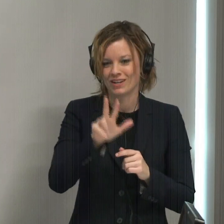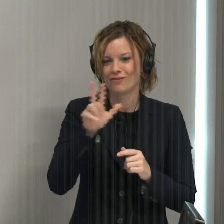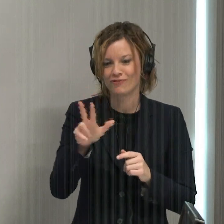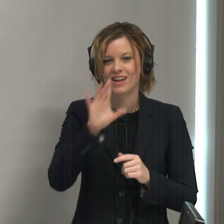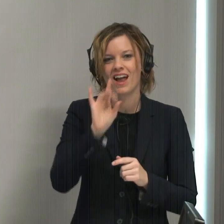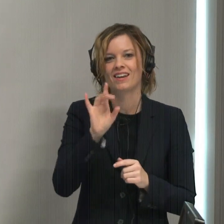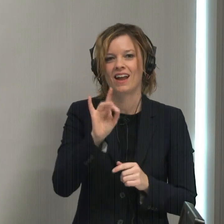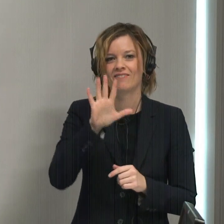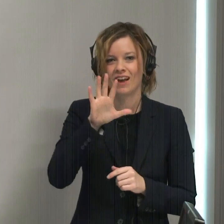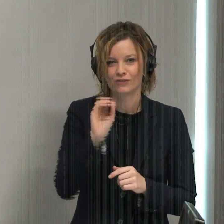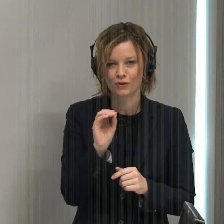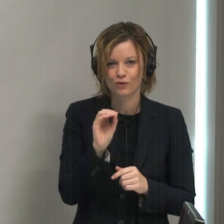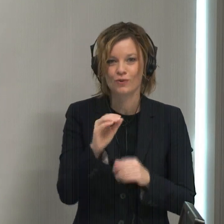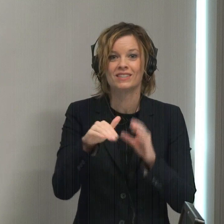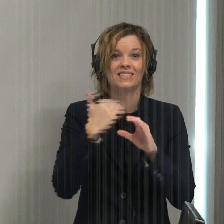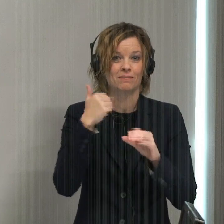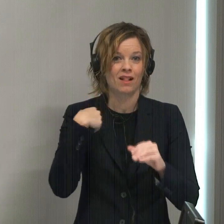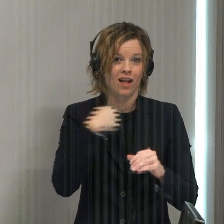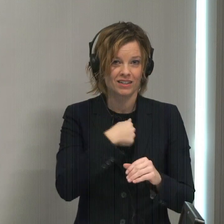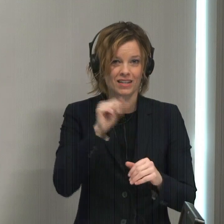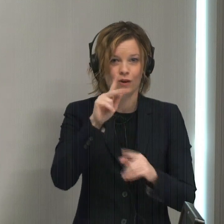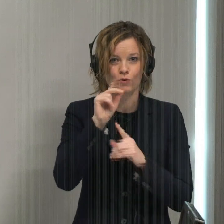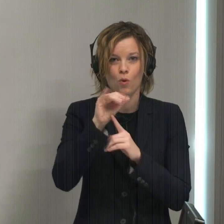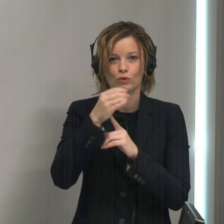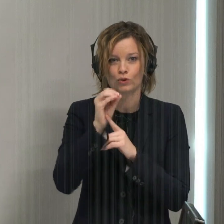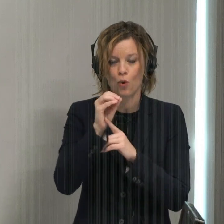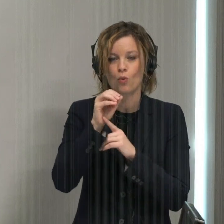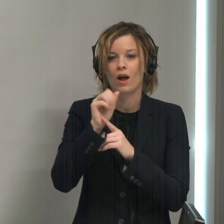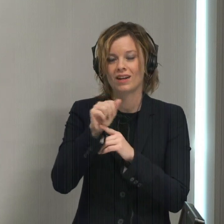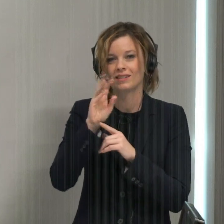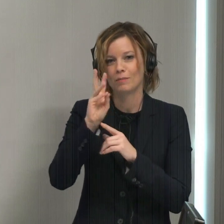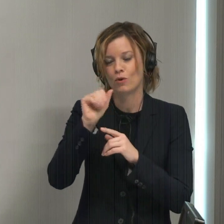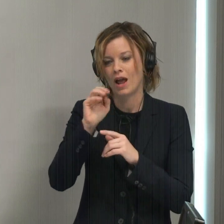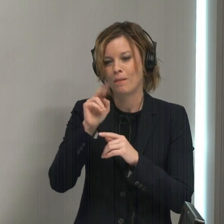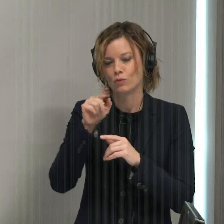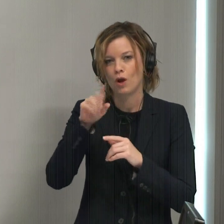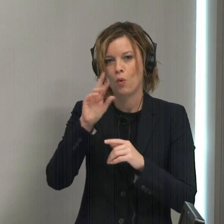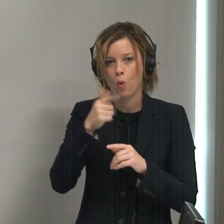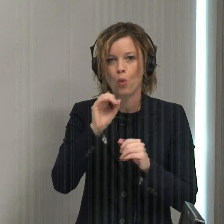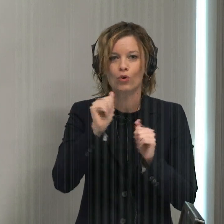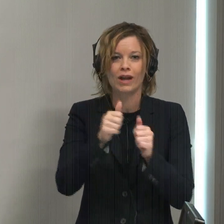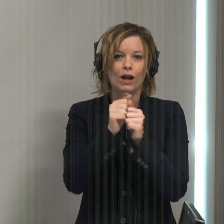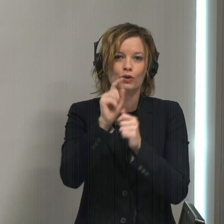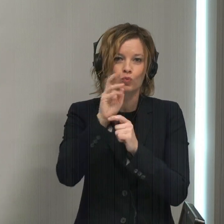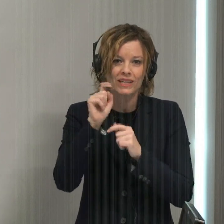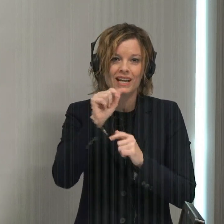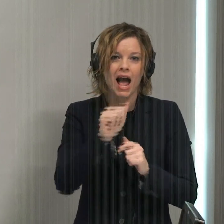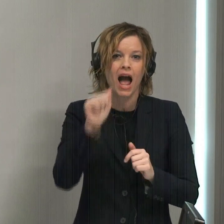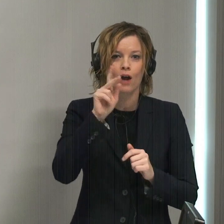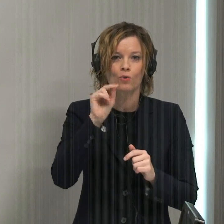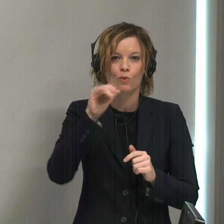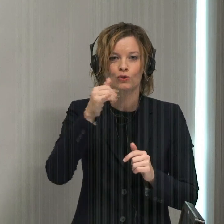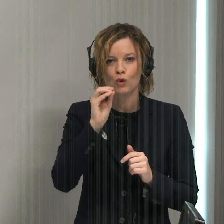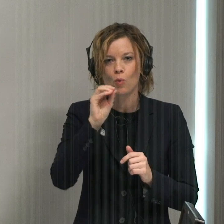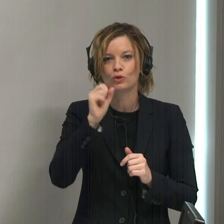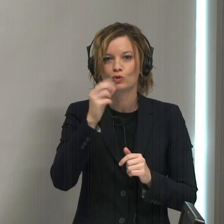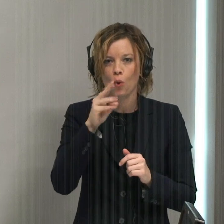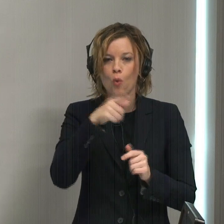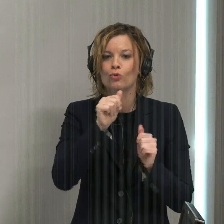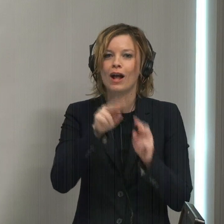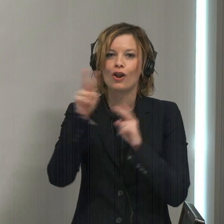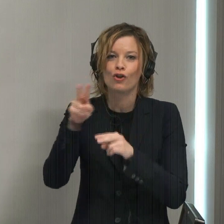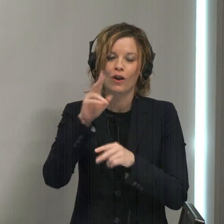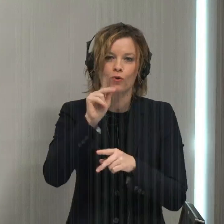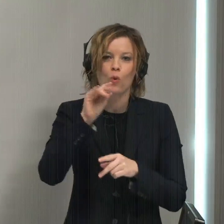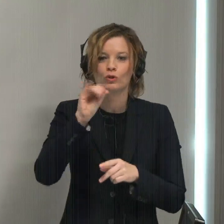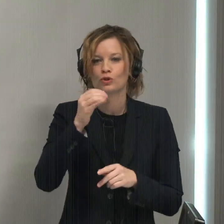-8850, sending us email to kojo at wmu.org, a tweet at Kojo Show, or you can go to our website, kojoshow.org, or watch